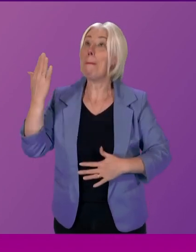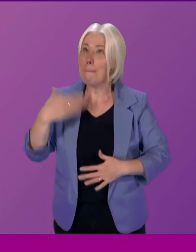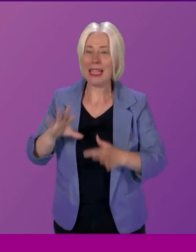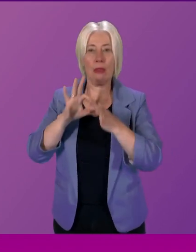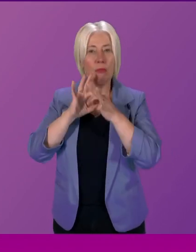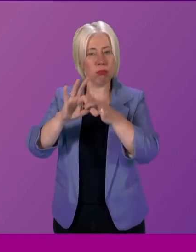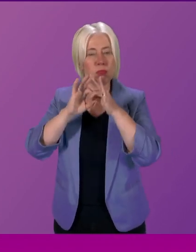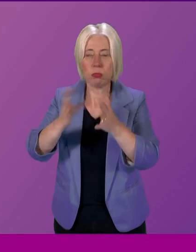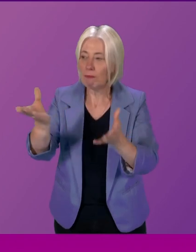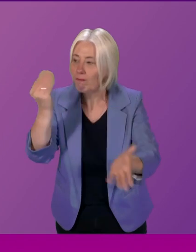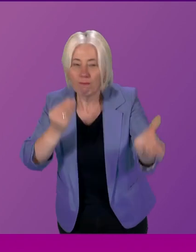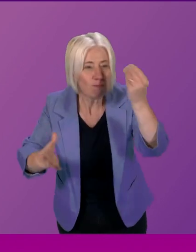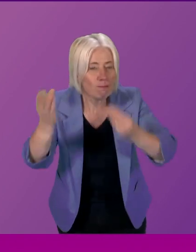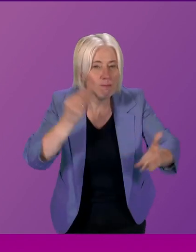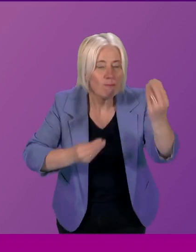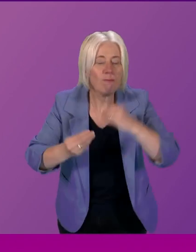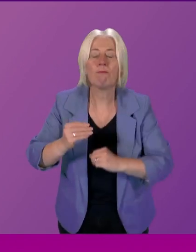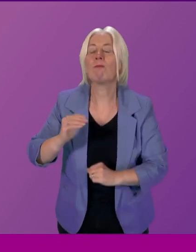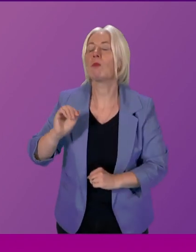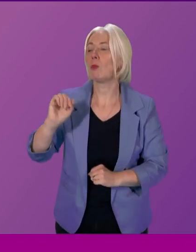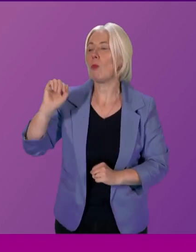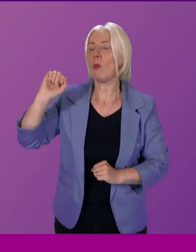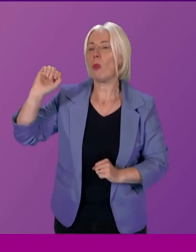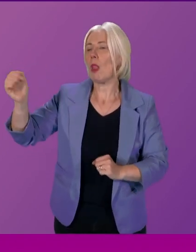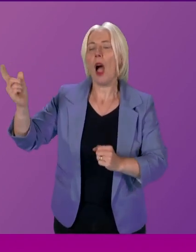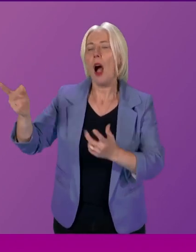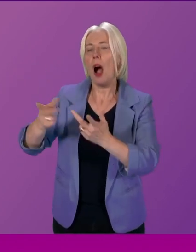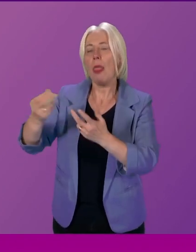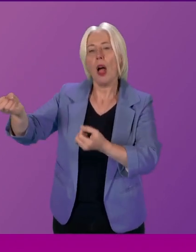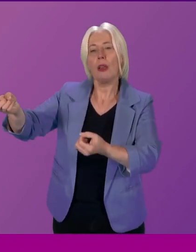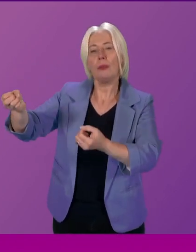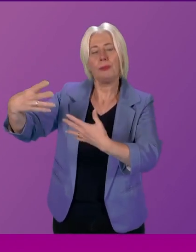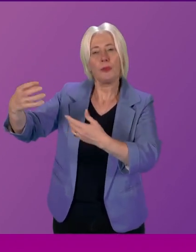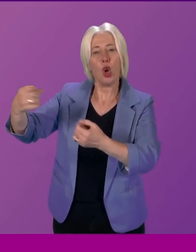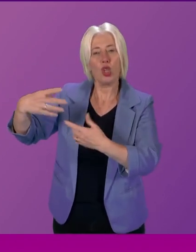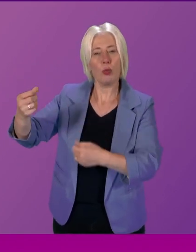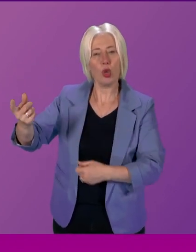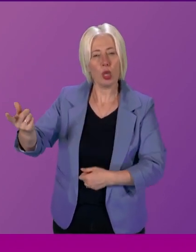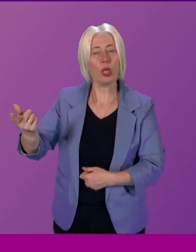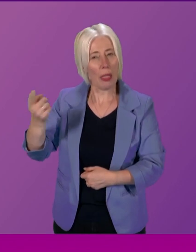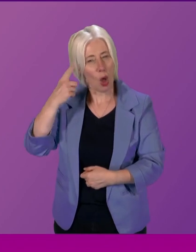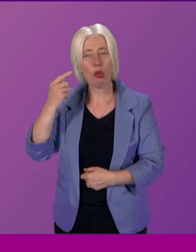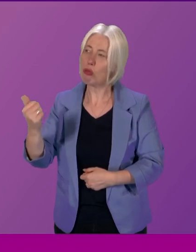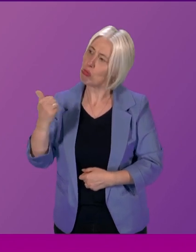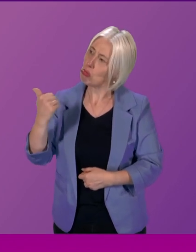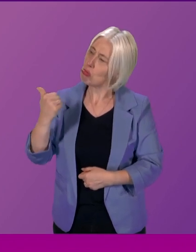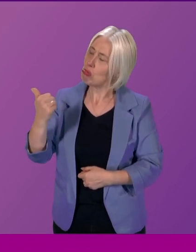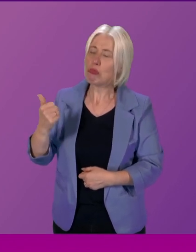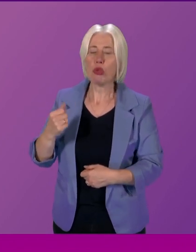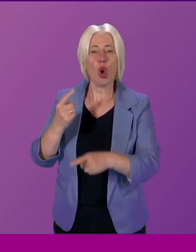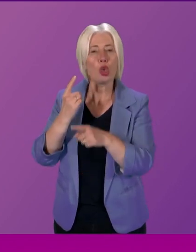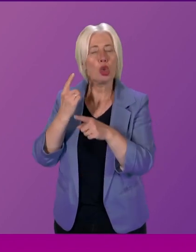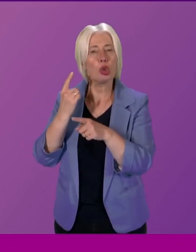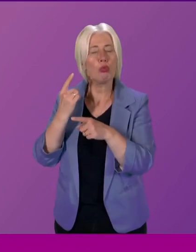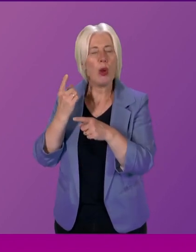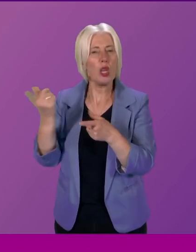and to find that actually in Ruth Maguire's contribution I find that kind of chiming with talking about some